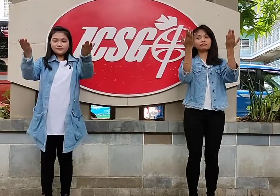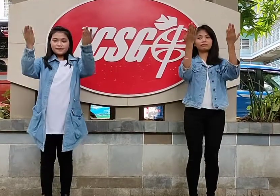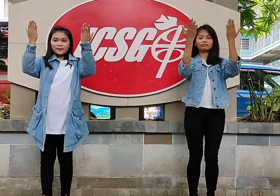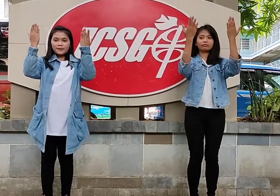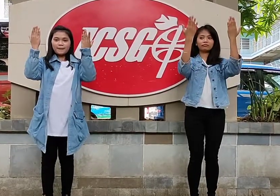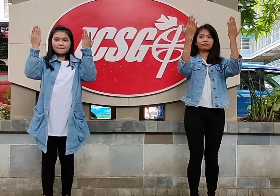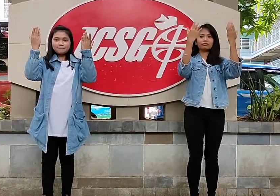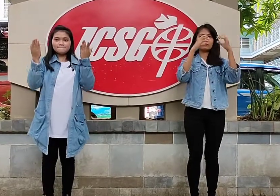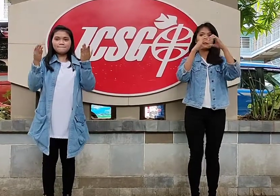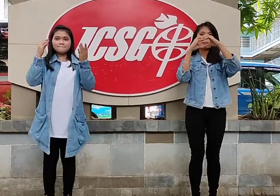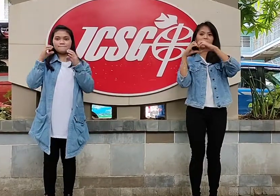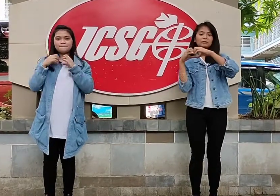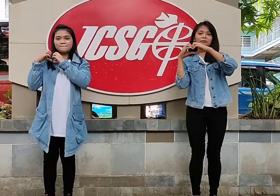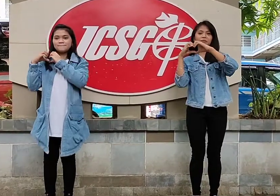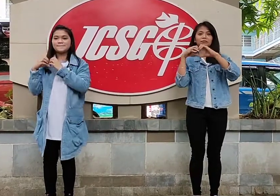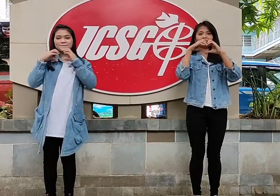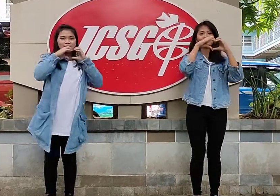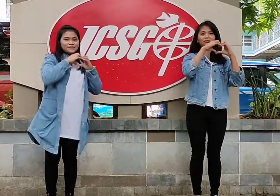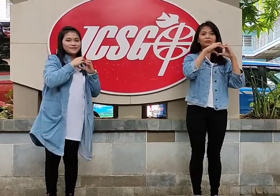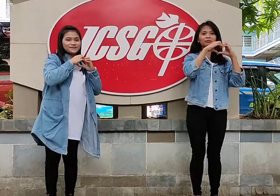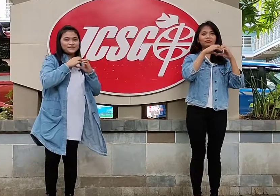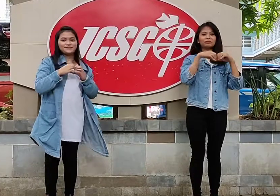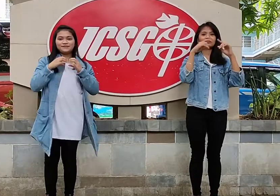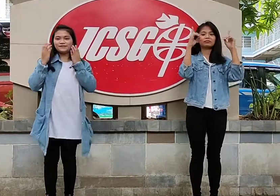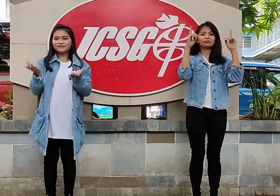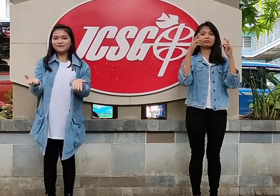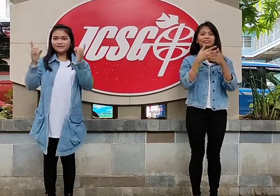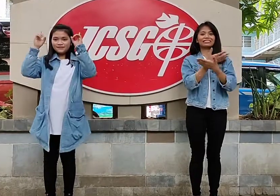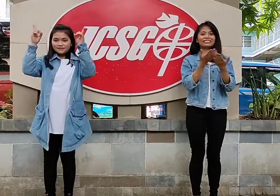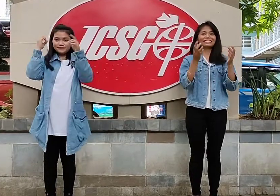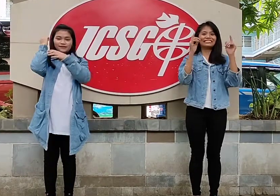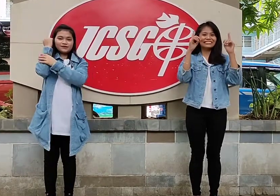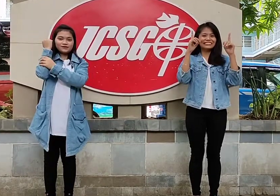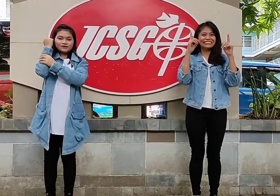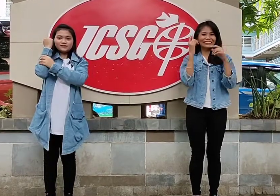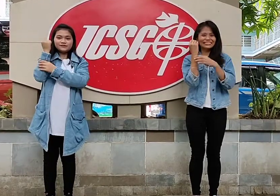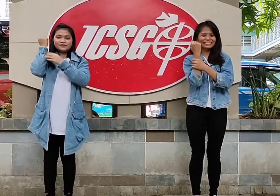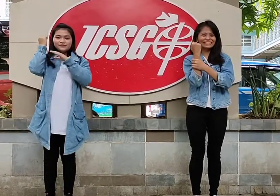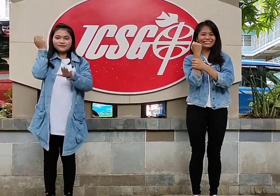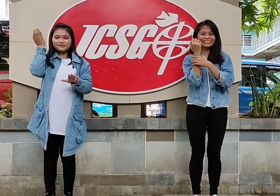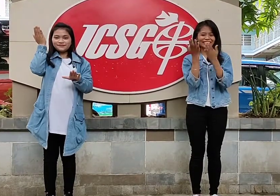And as we give his love each day God uses kids